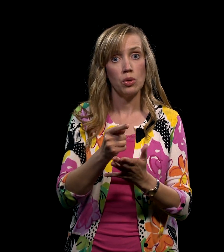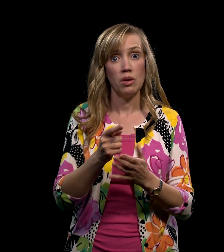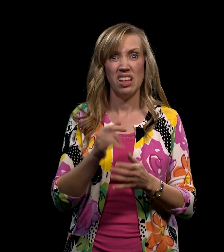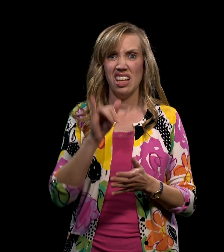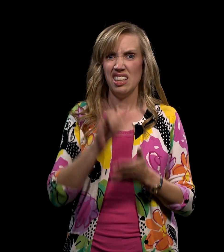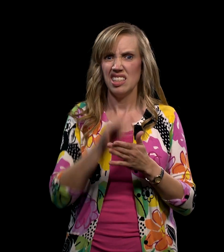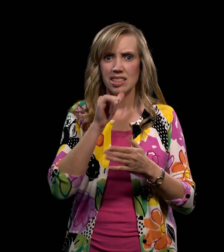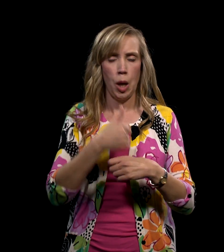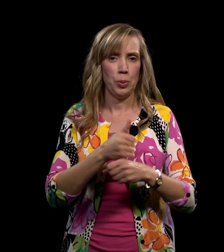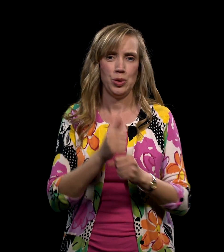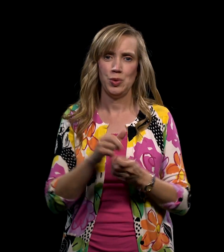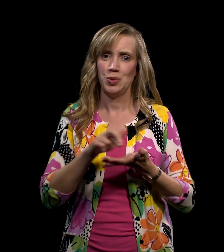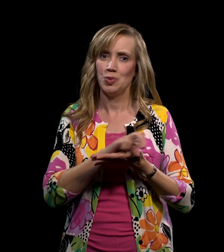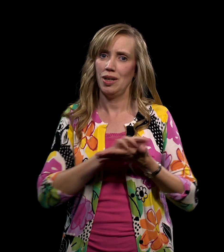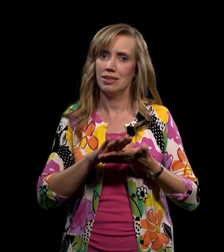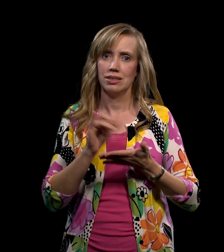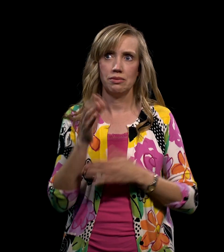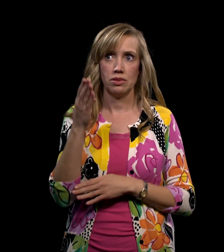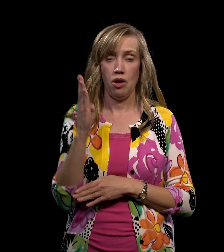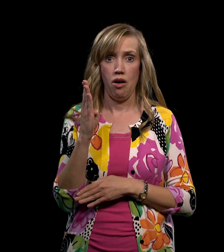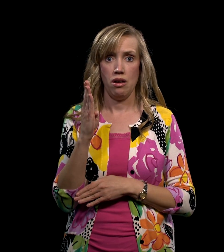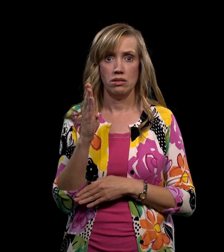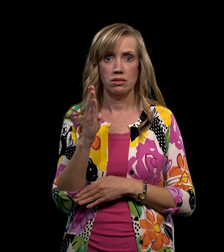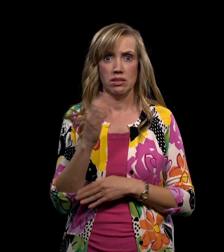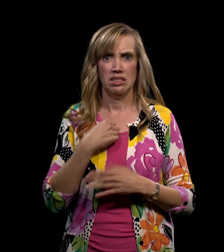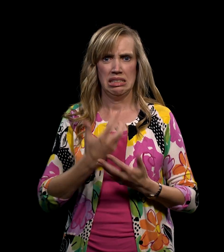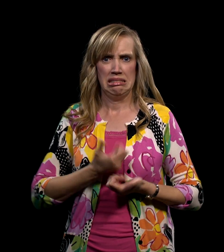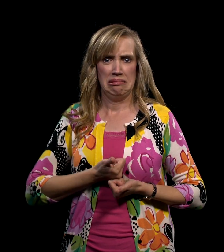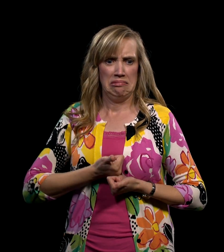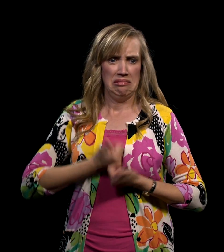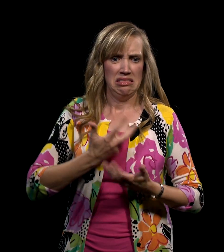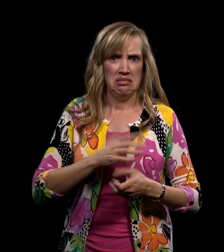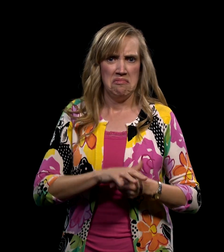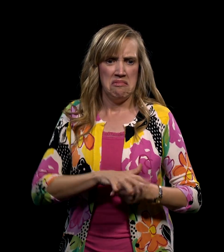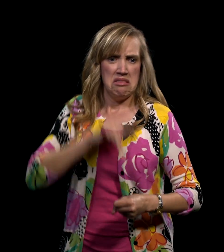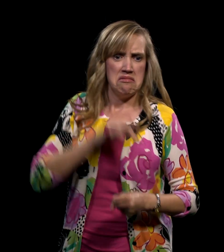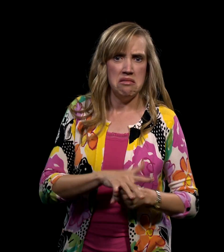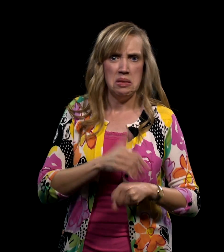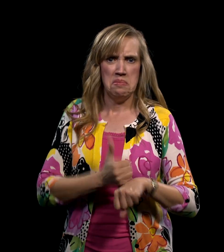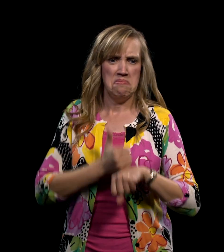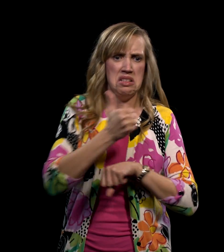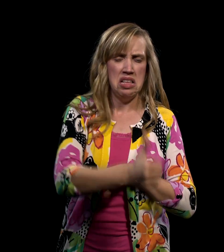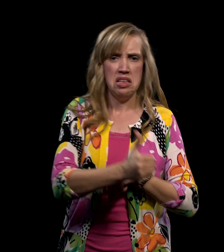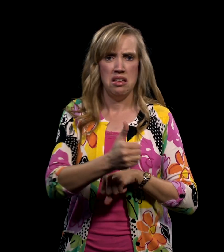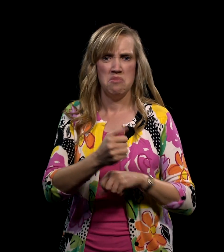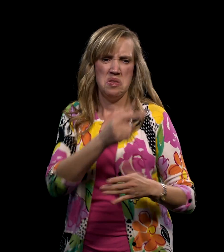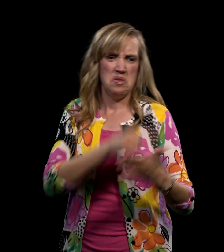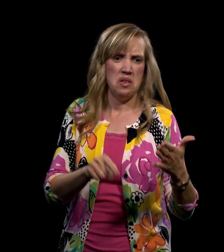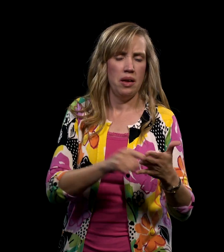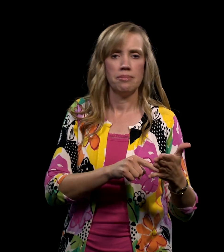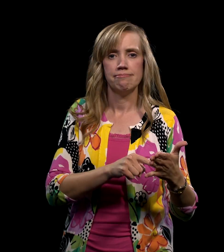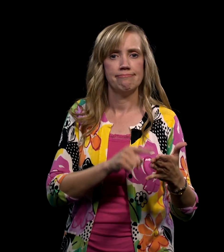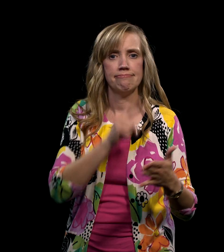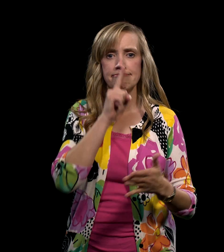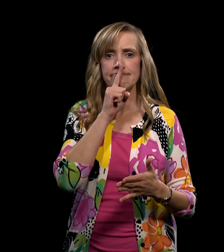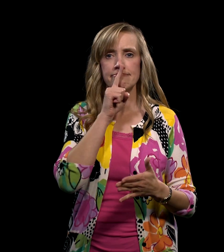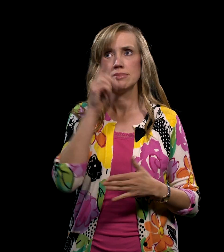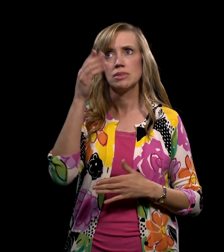goes on to say that the wrath of man does not produce the righteousness of God. You're tempted to vent, to erupt, to blame, to